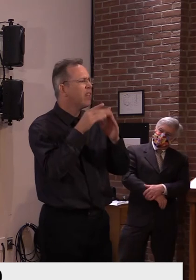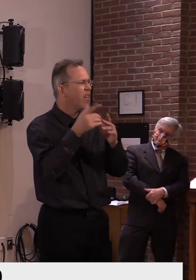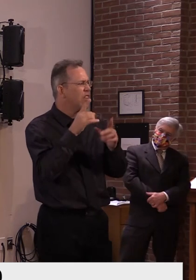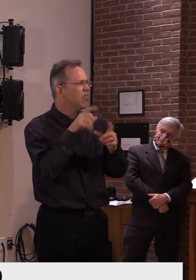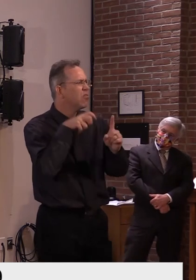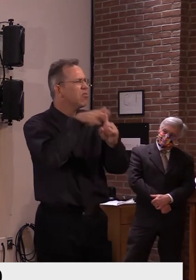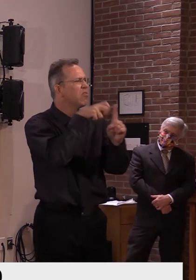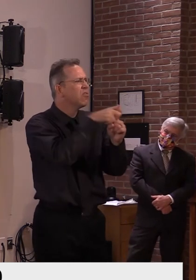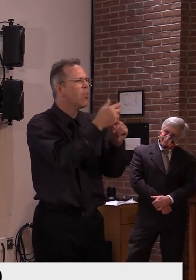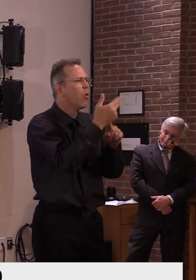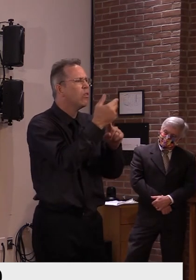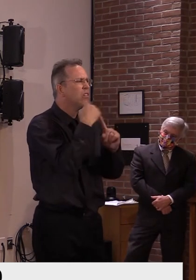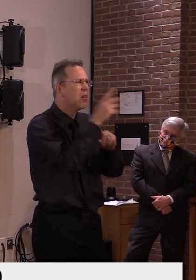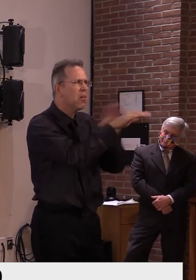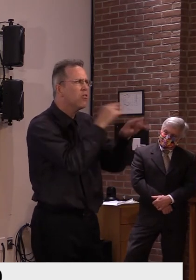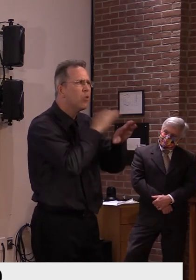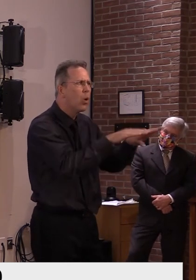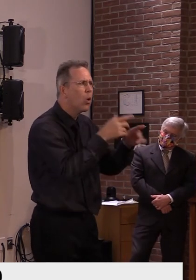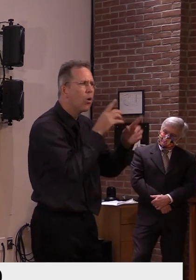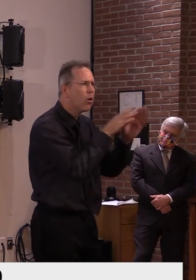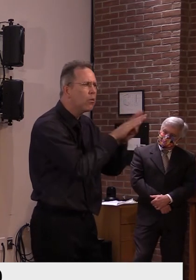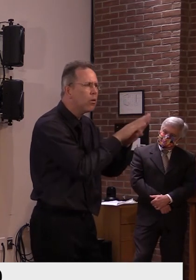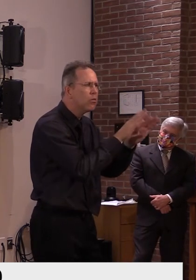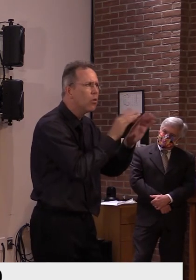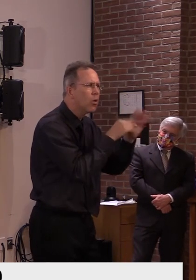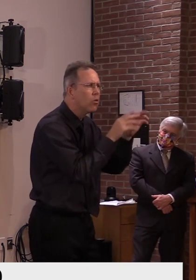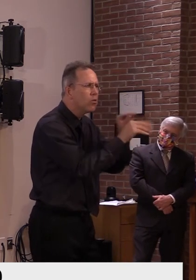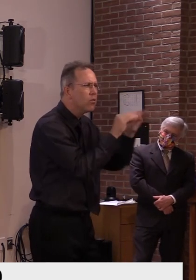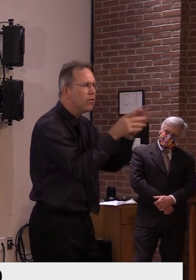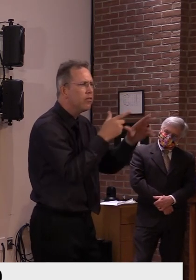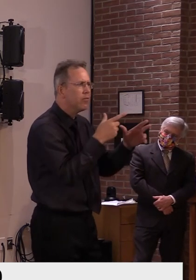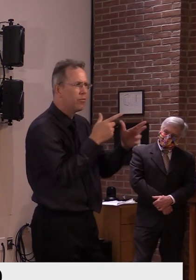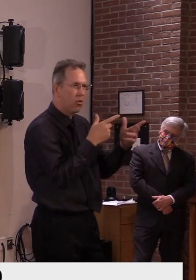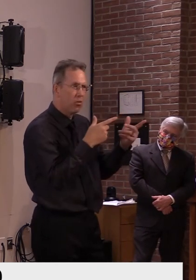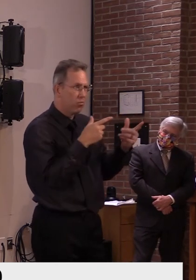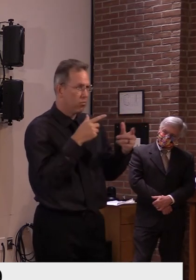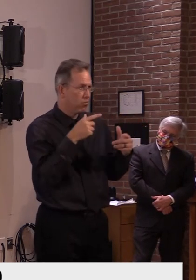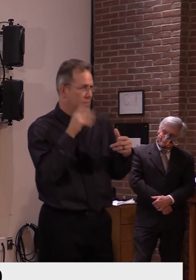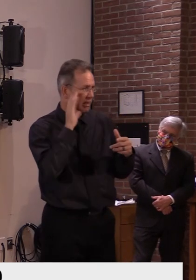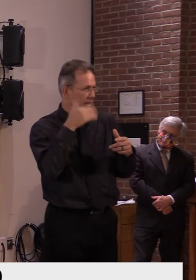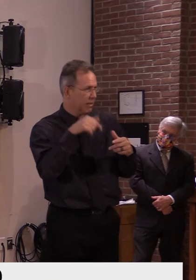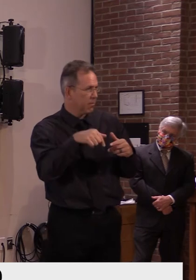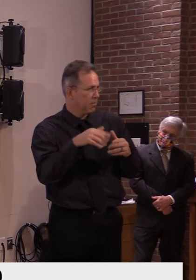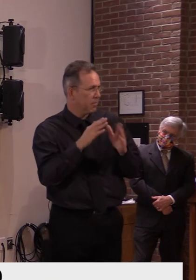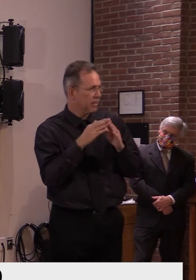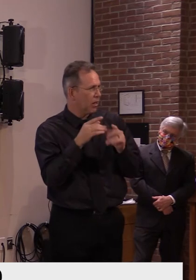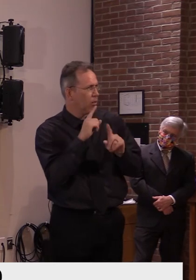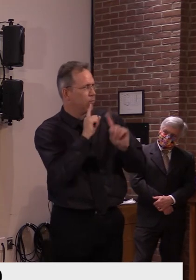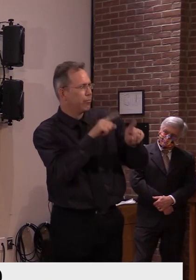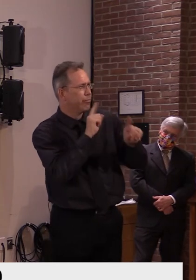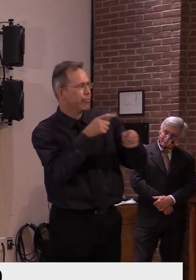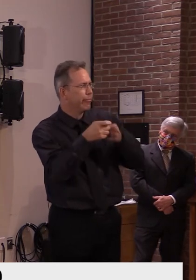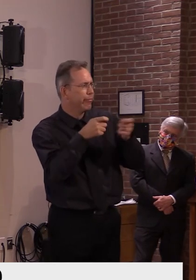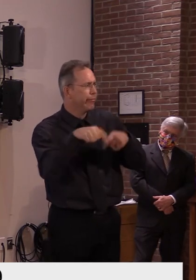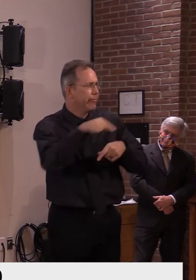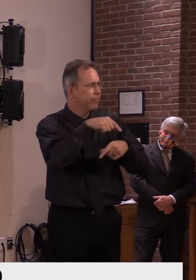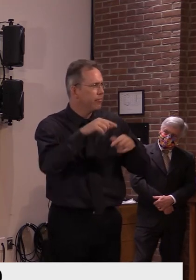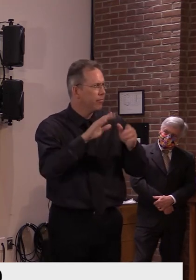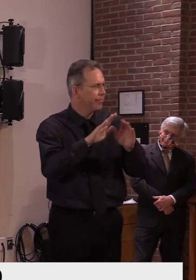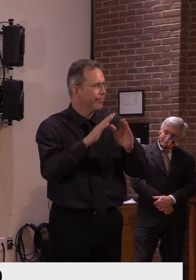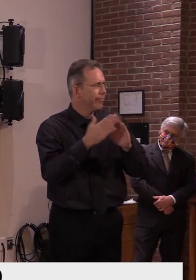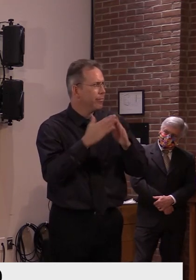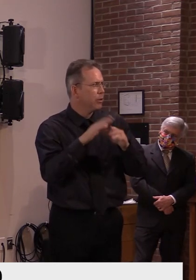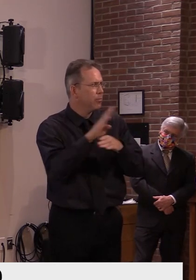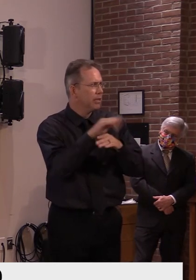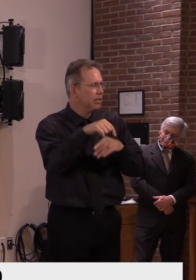form. I'm wondering if you think, uh, that approach is a problem? Well, again, that's why I mentioned that we may go back out